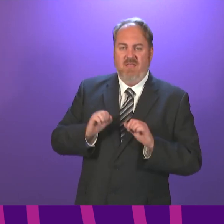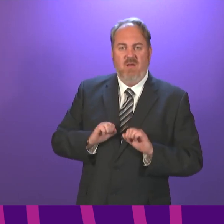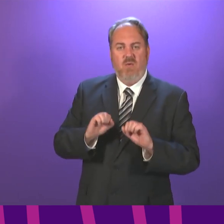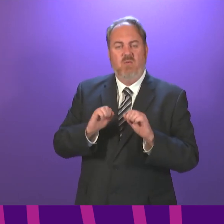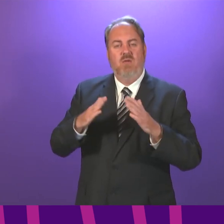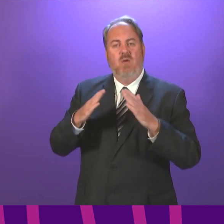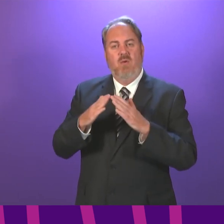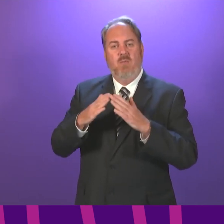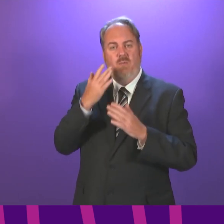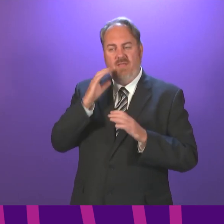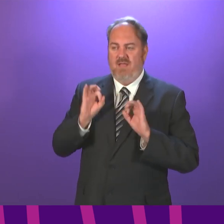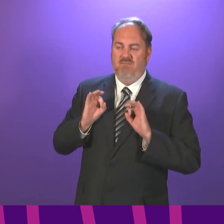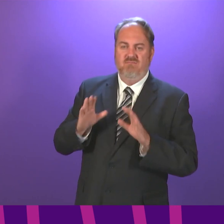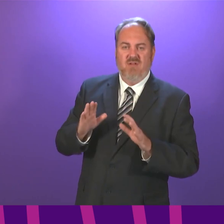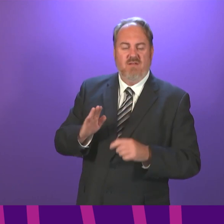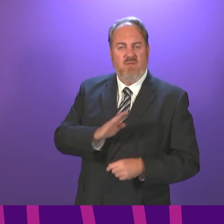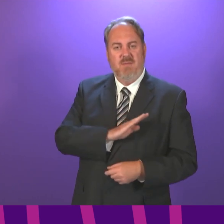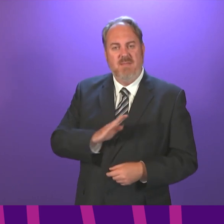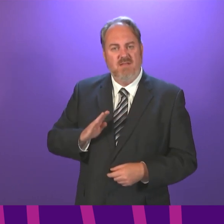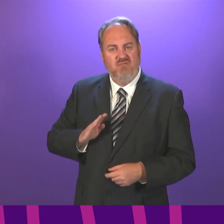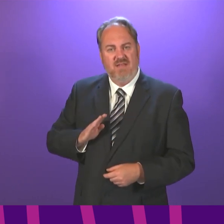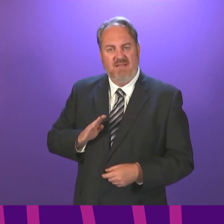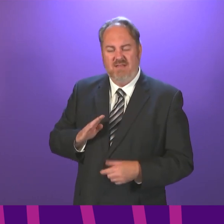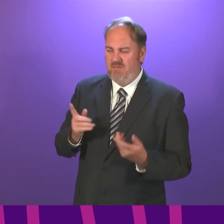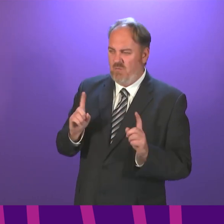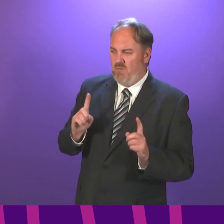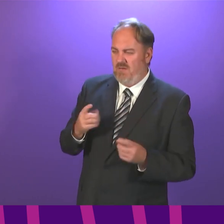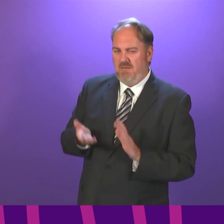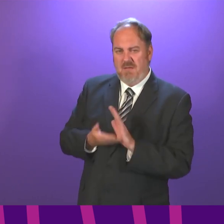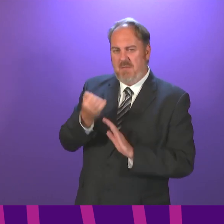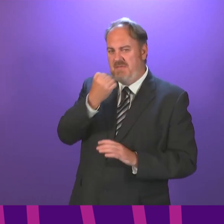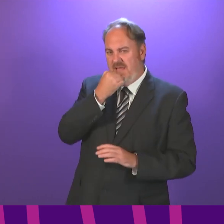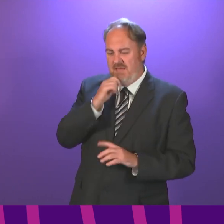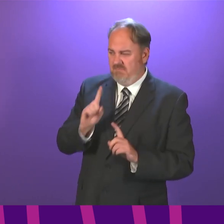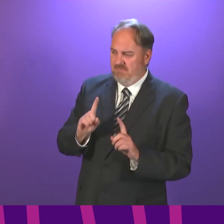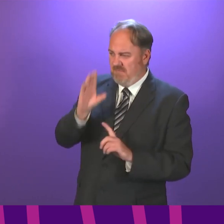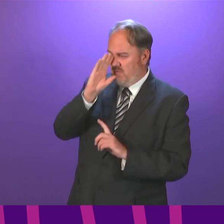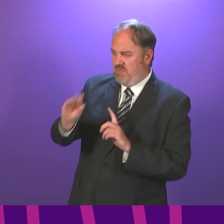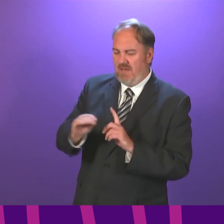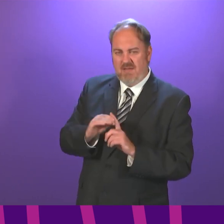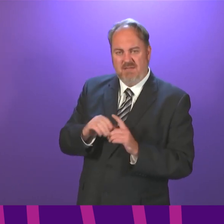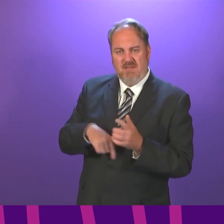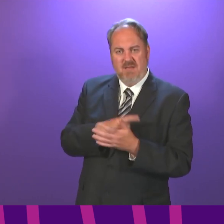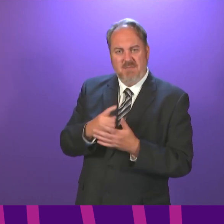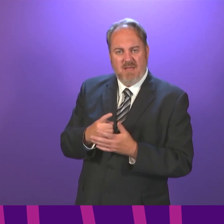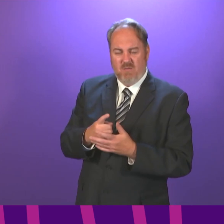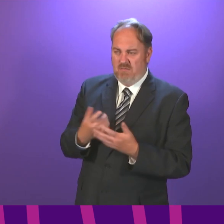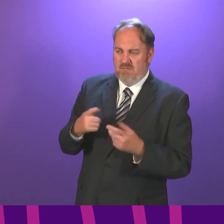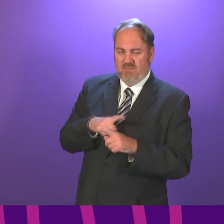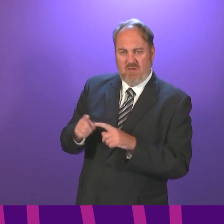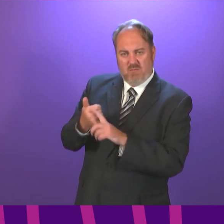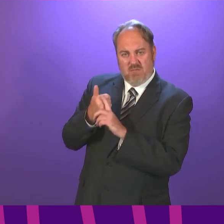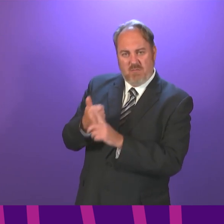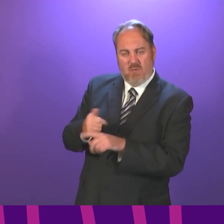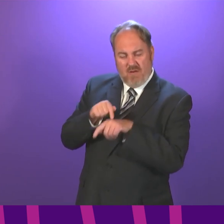Therefore, can I ask the First Minister what update she can provide on progress in considering and acting upon the